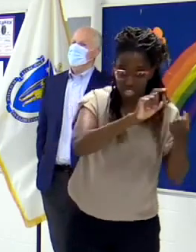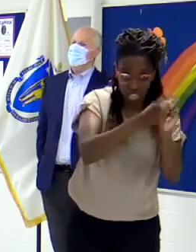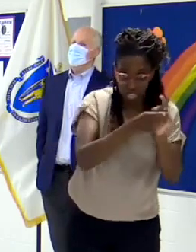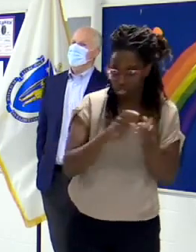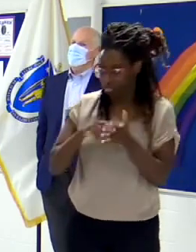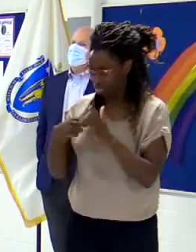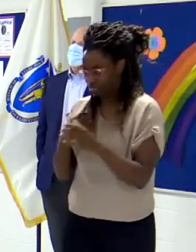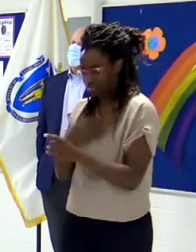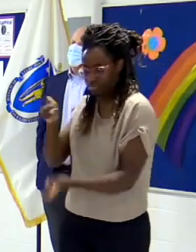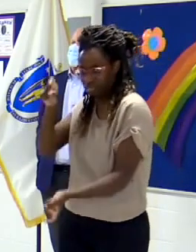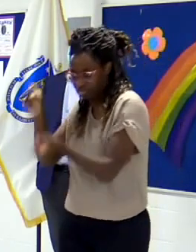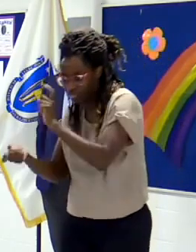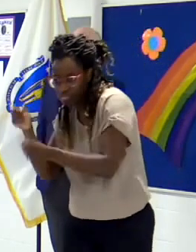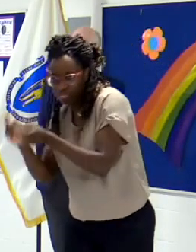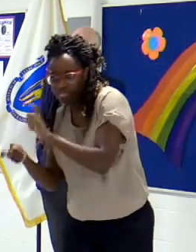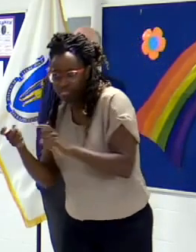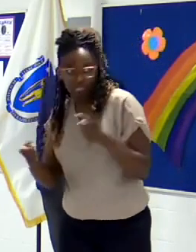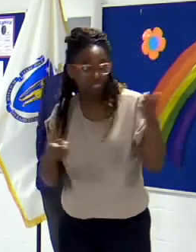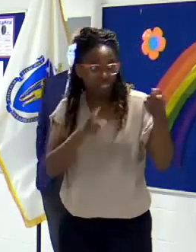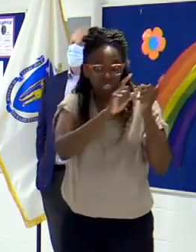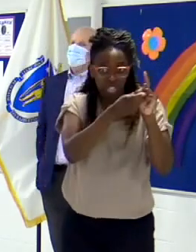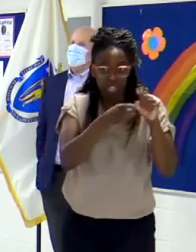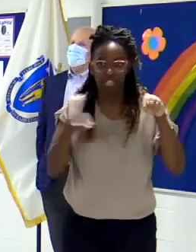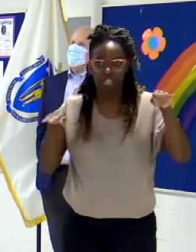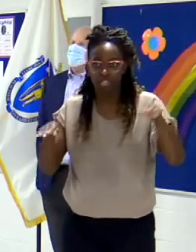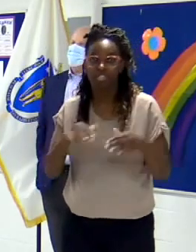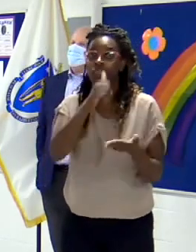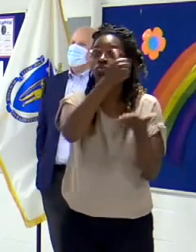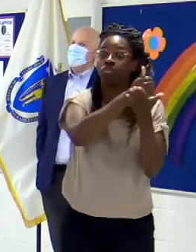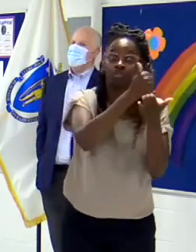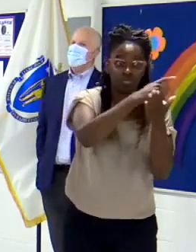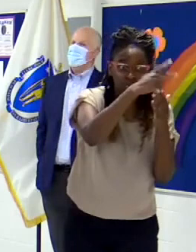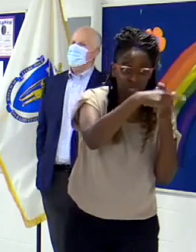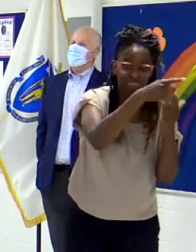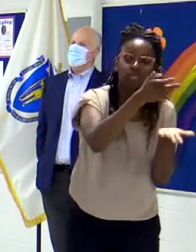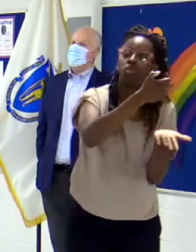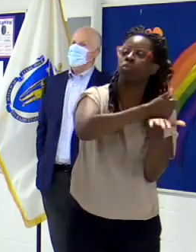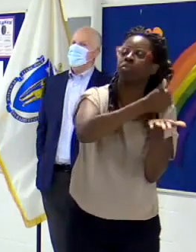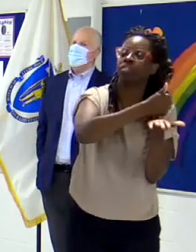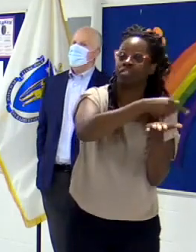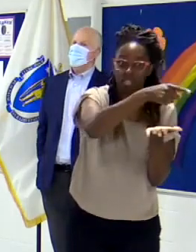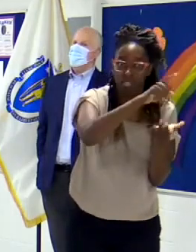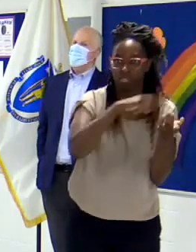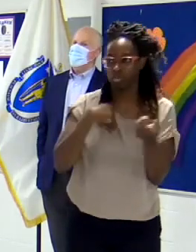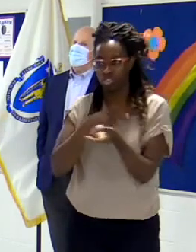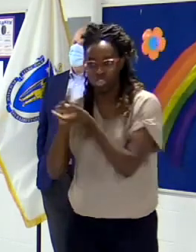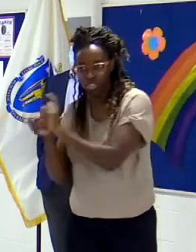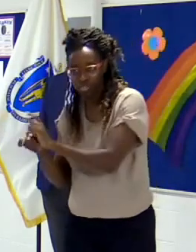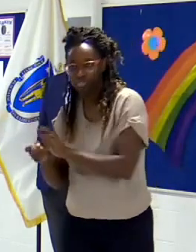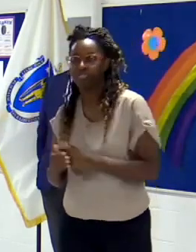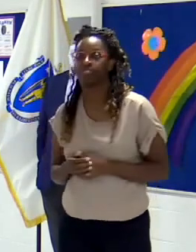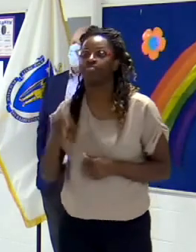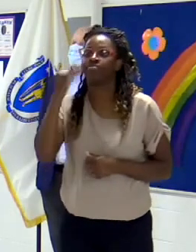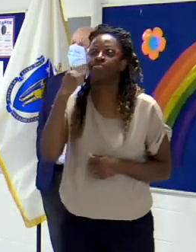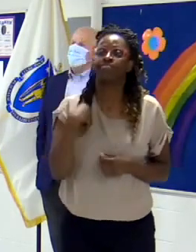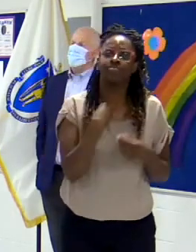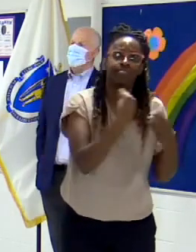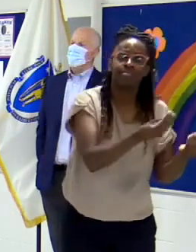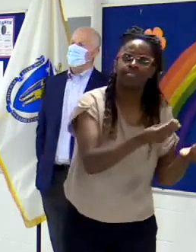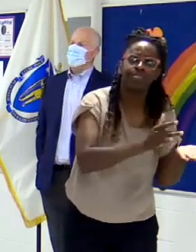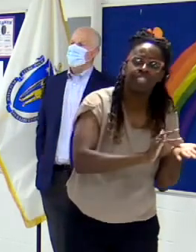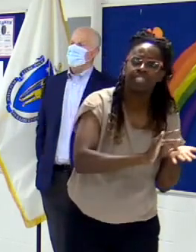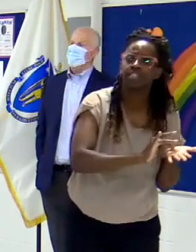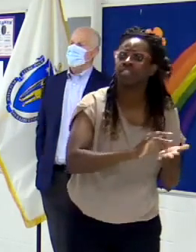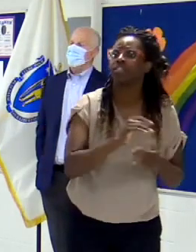lot that's changed since, uh, since this all began last, last spring. Um, but I certainly believe that having schools